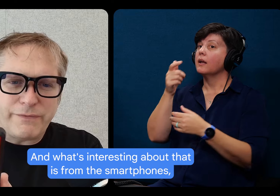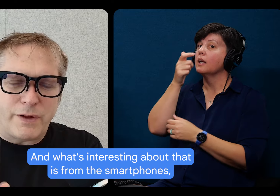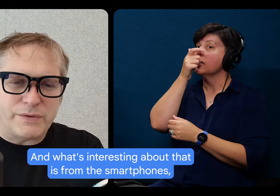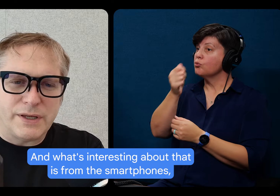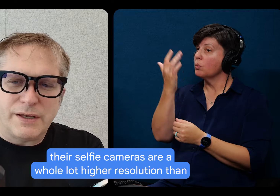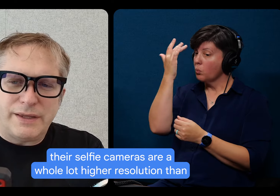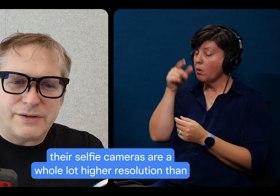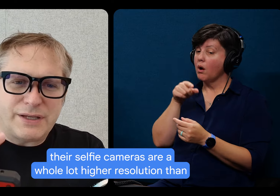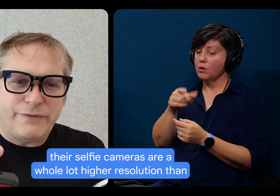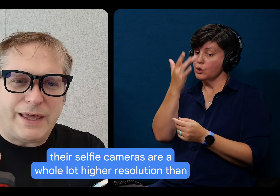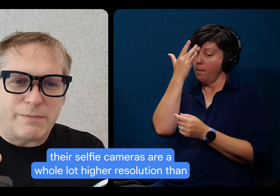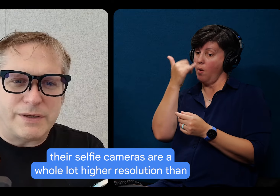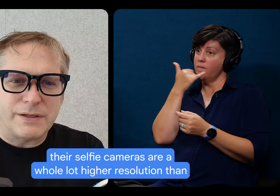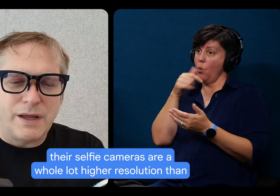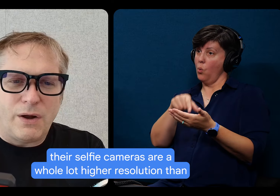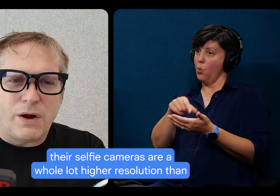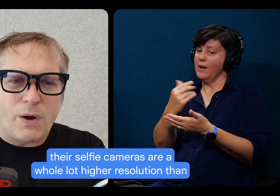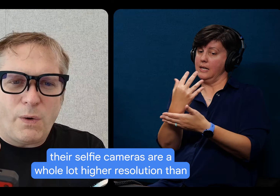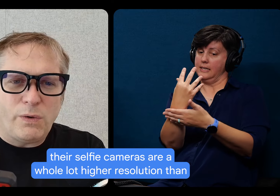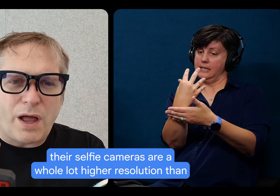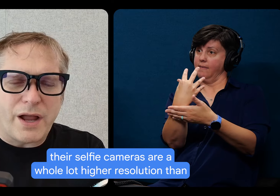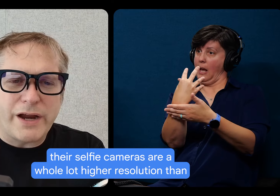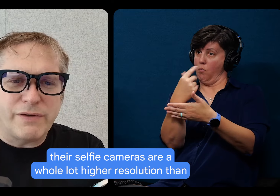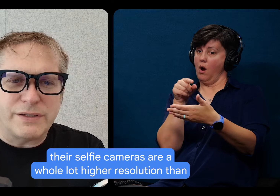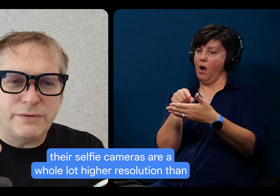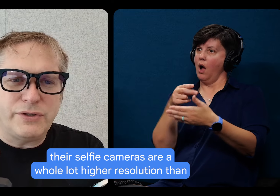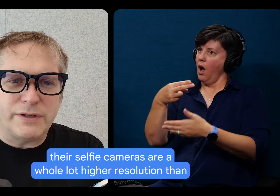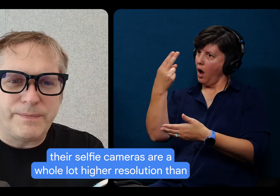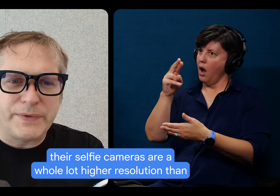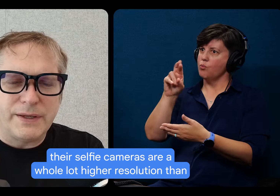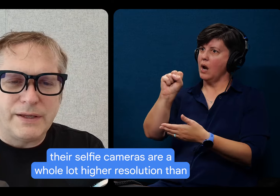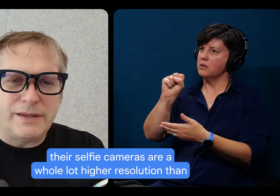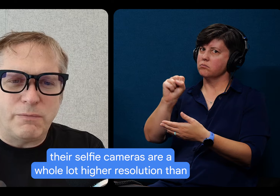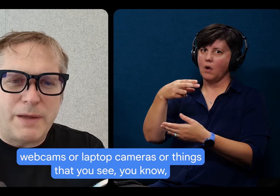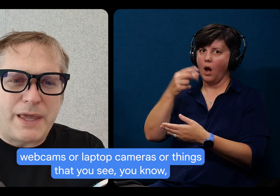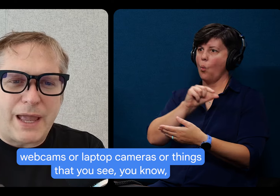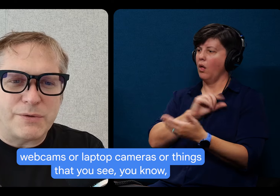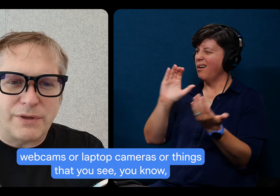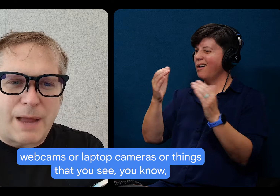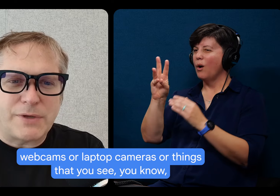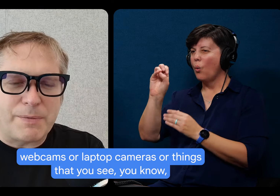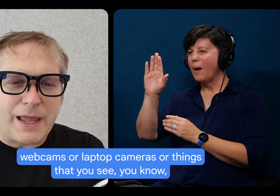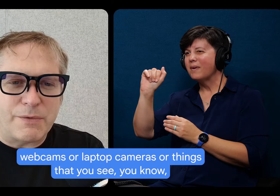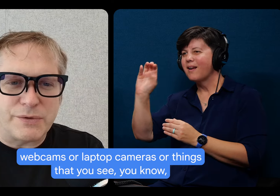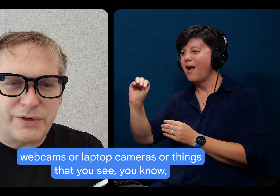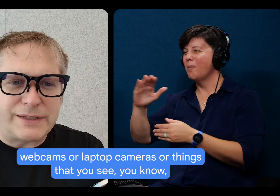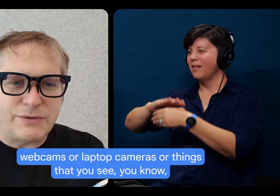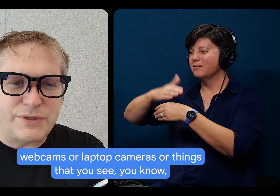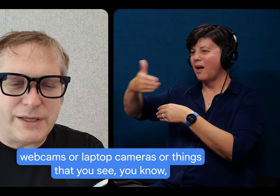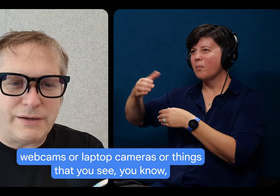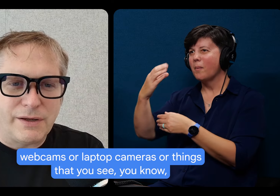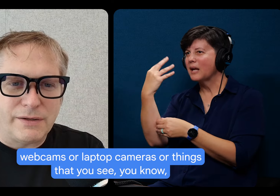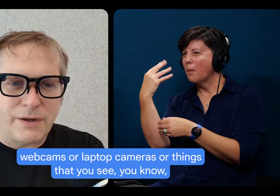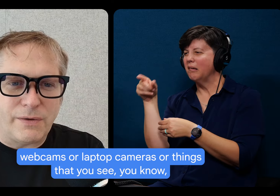the smartphones, their selfie cameras are a whole lot higher resolution than webcams or laptop cameras or things